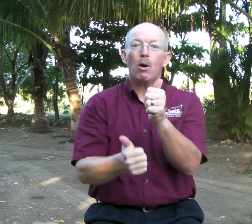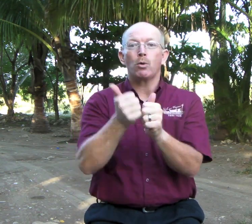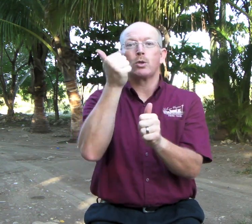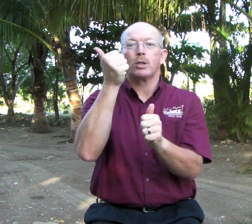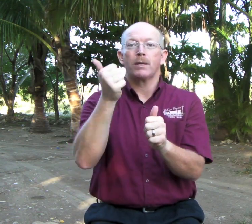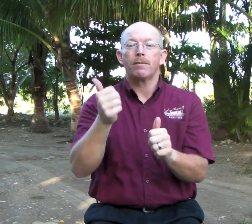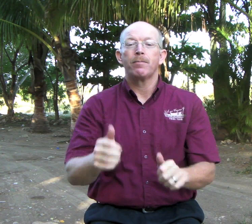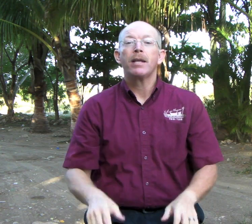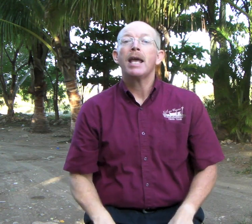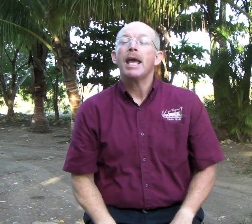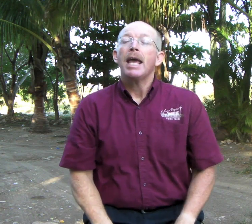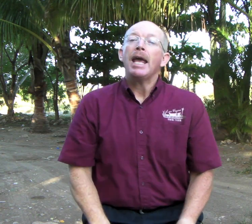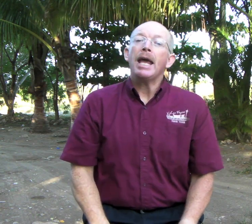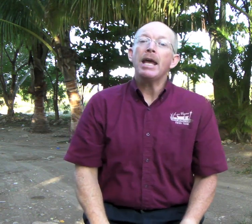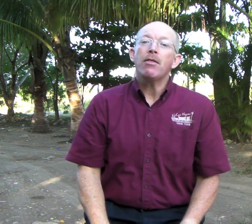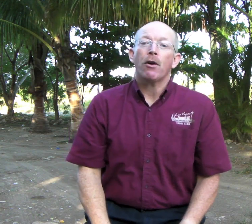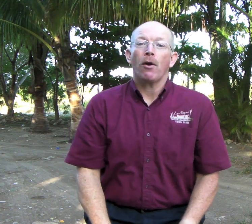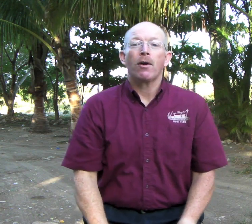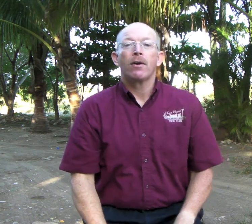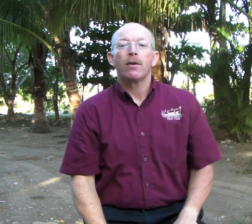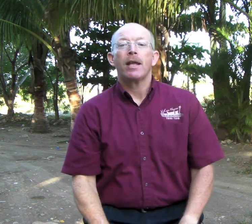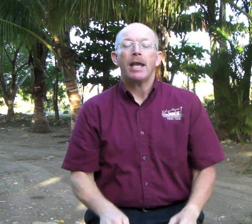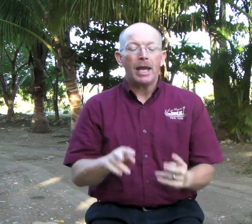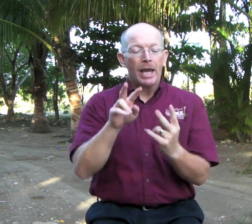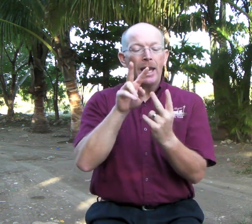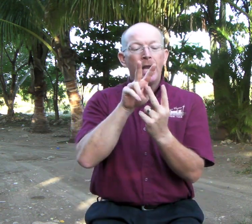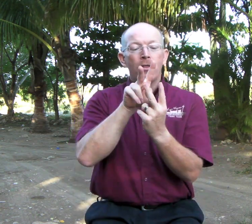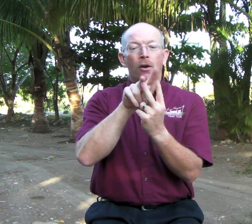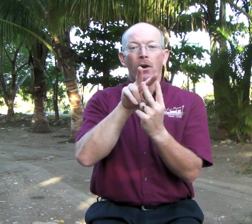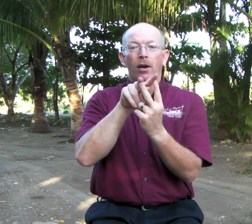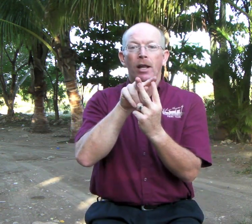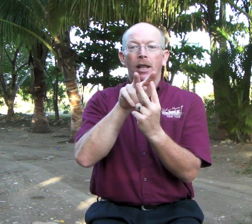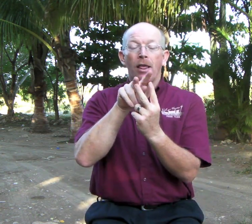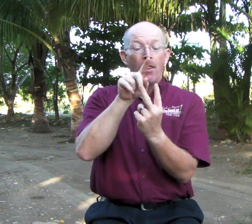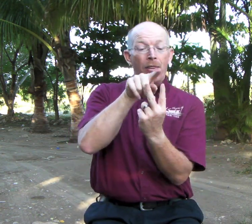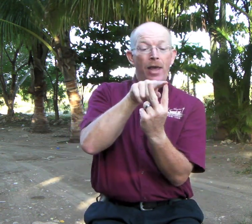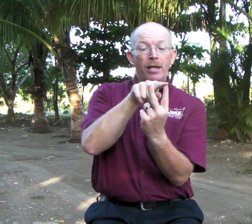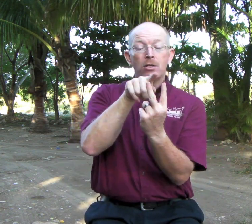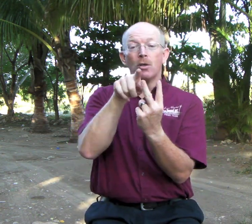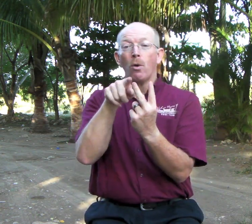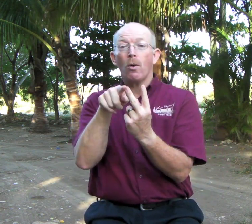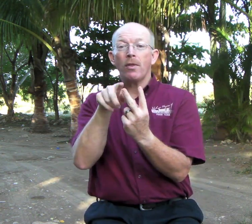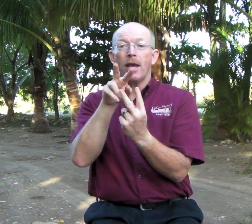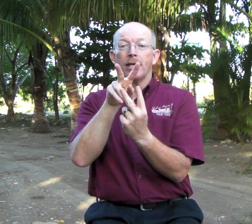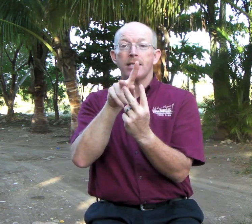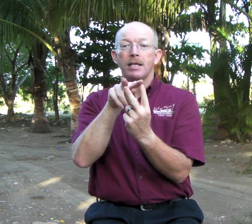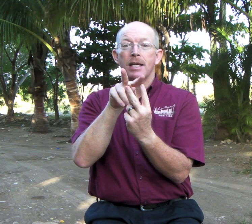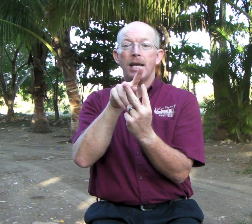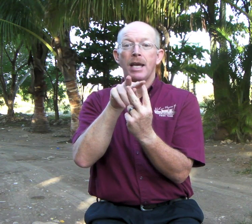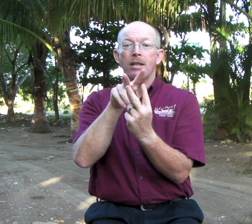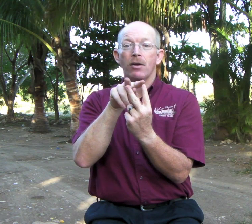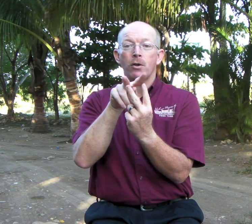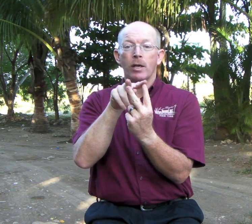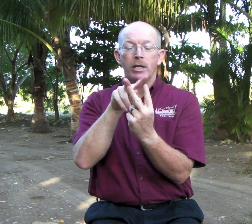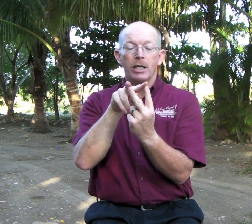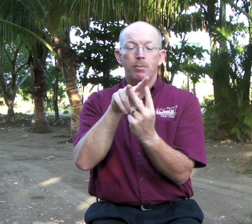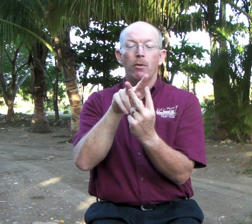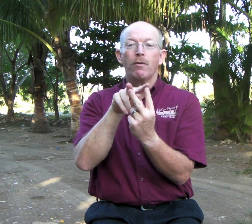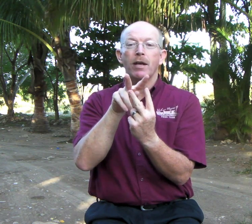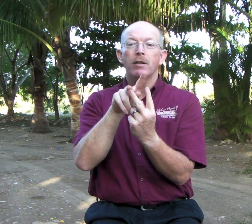Most. Either. Either. This or this. Either. You can touch both fingers.